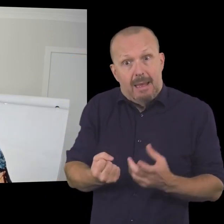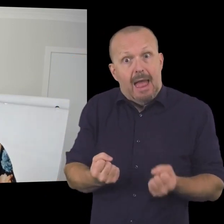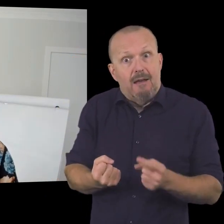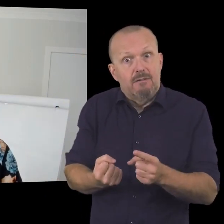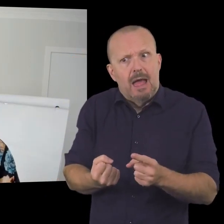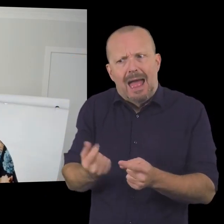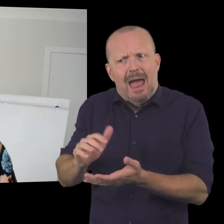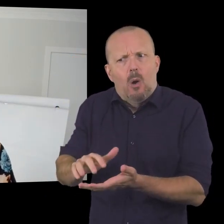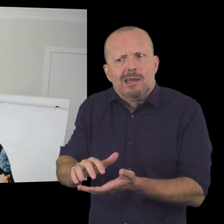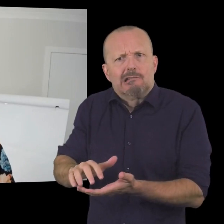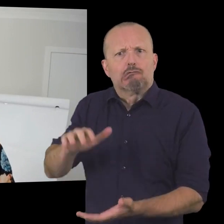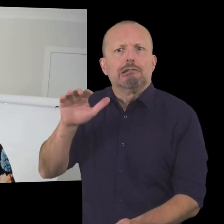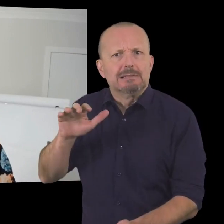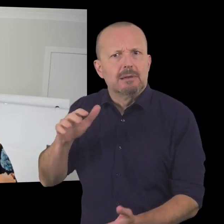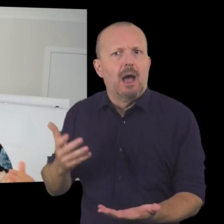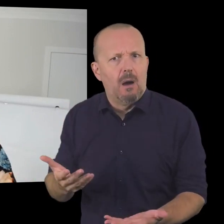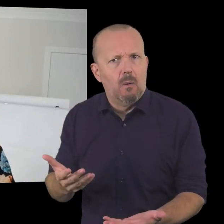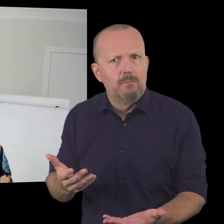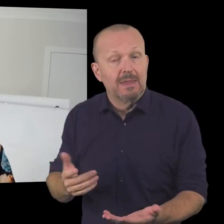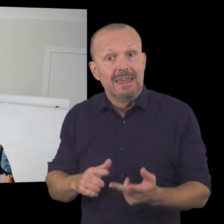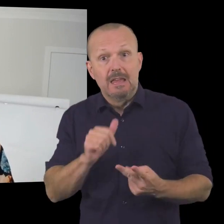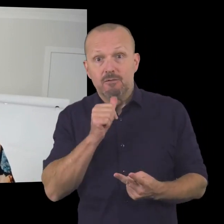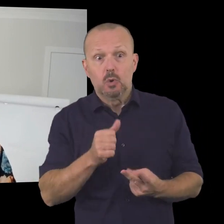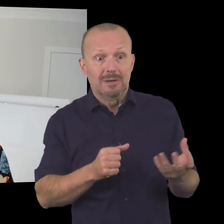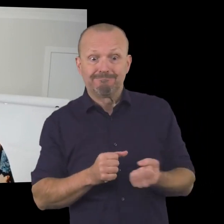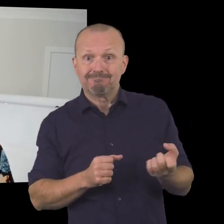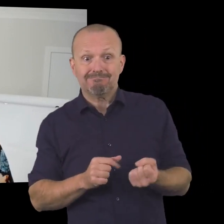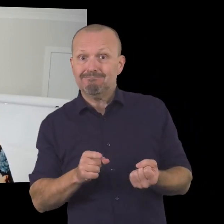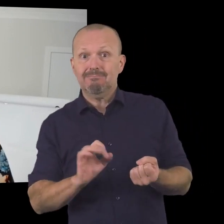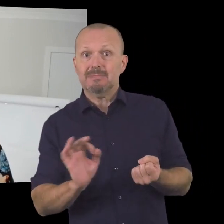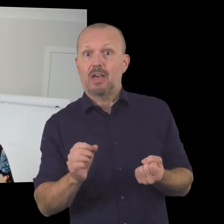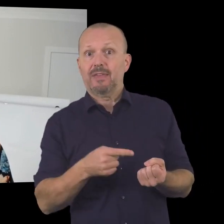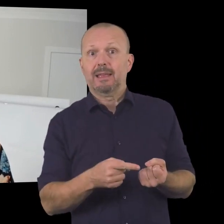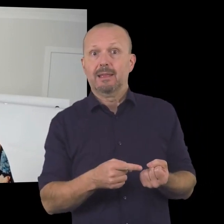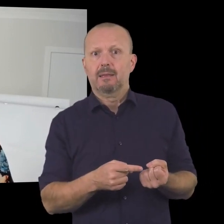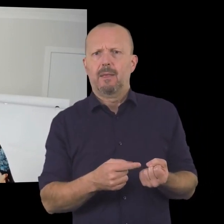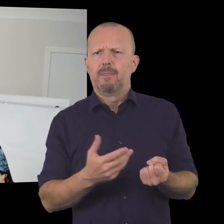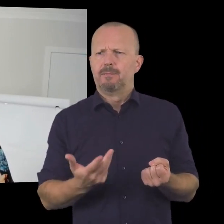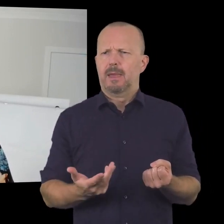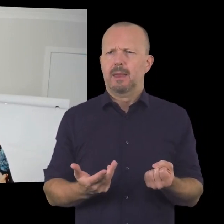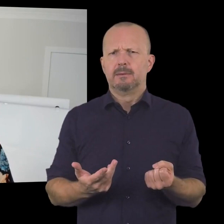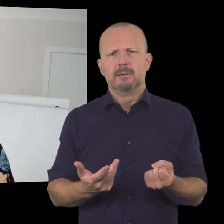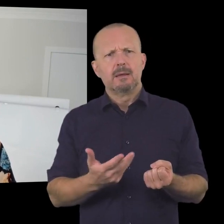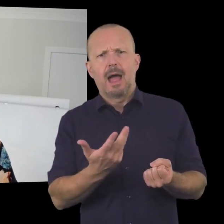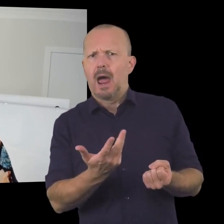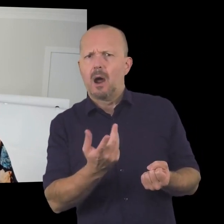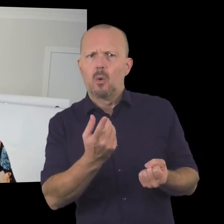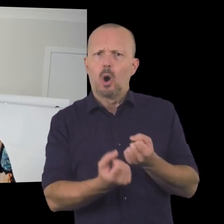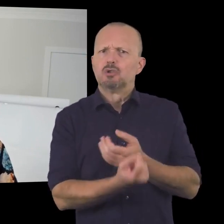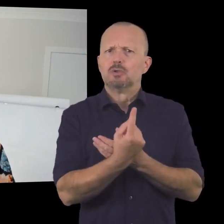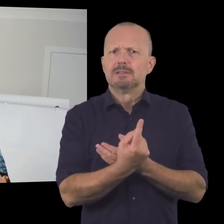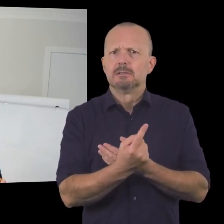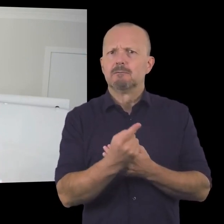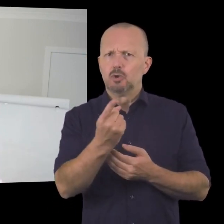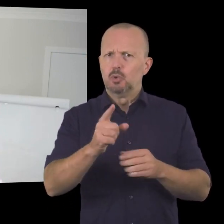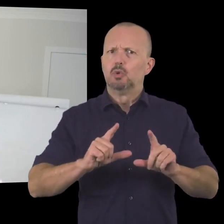that a bit more and if you're not earning income through a specific income stream that we talked through today then where